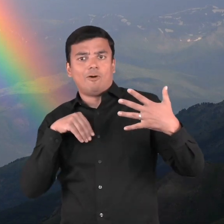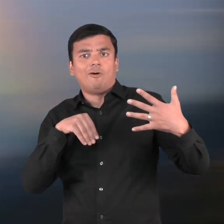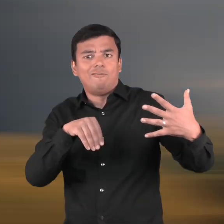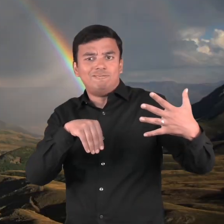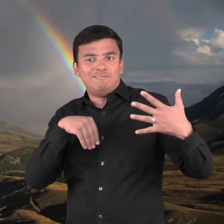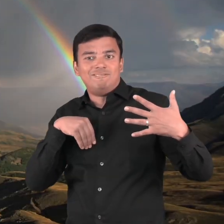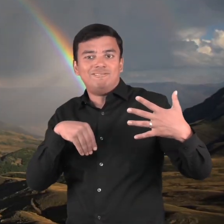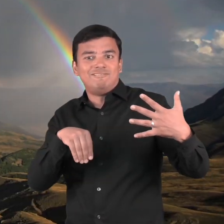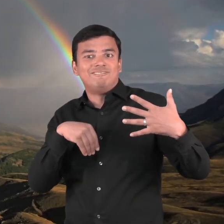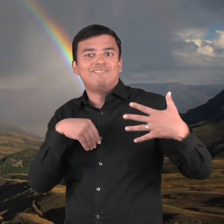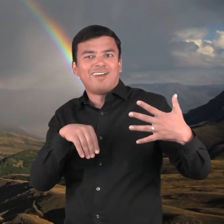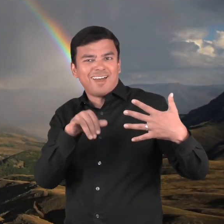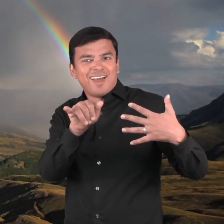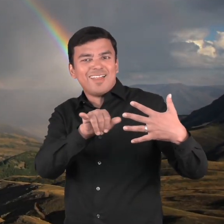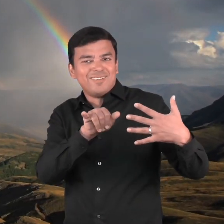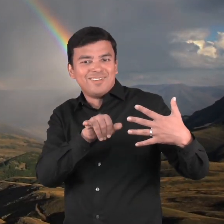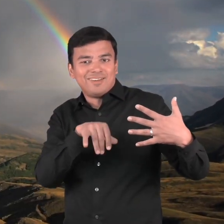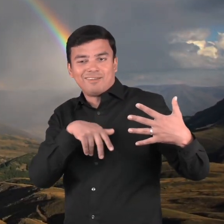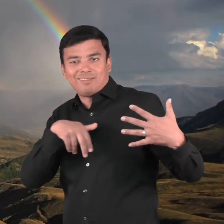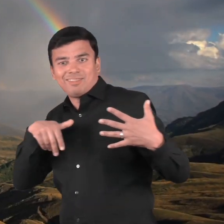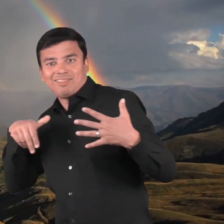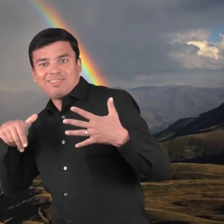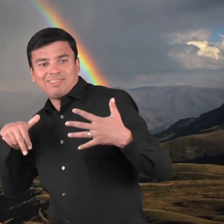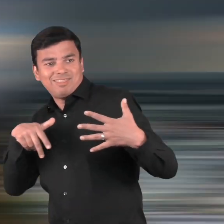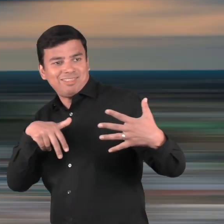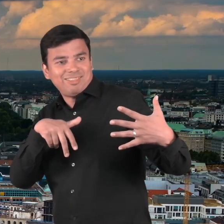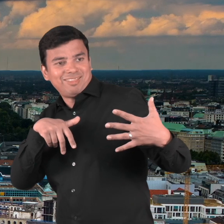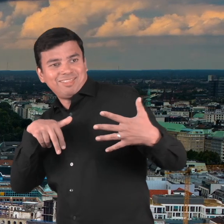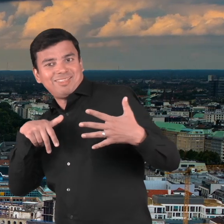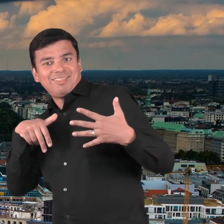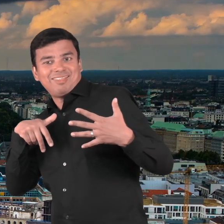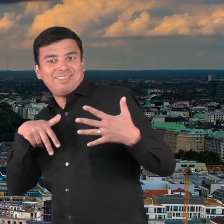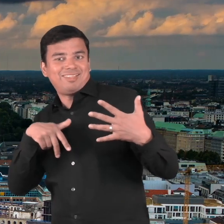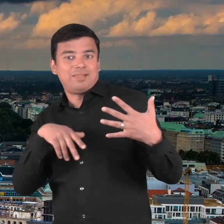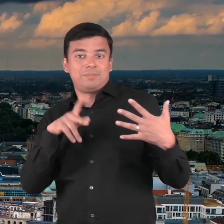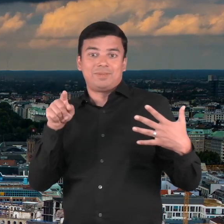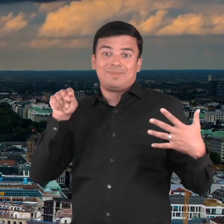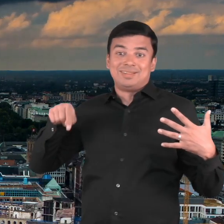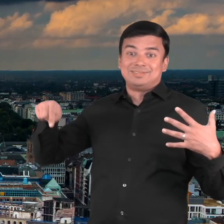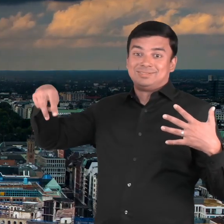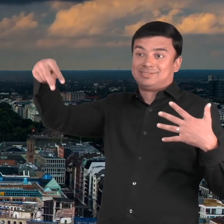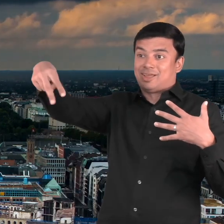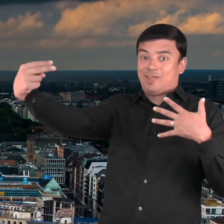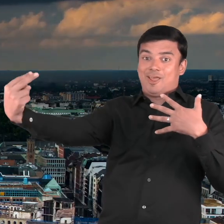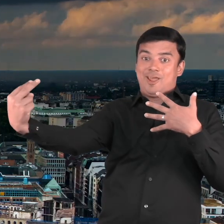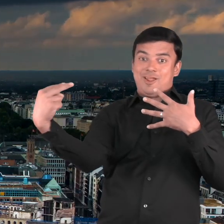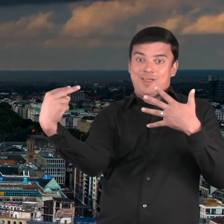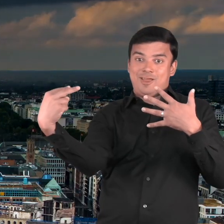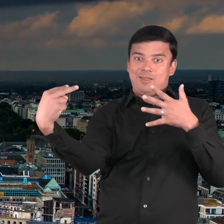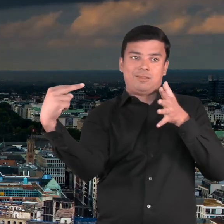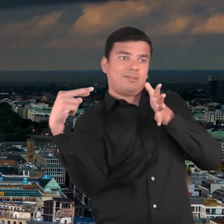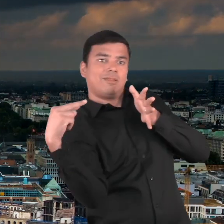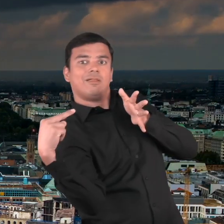will see a slightly different version of it. Which means that rainbows are also an optical